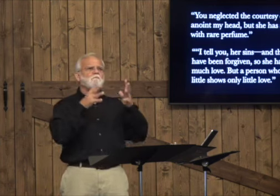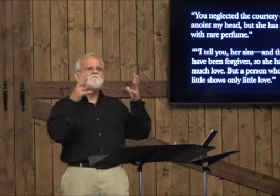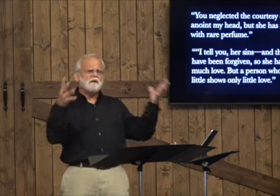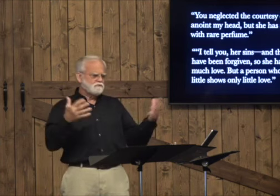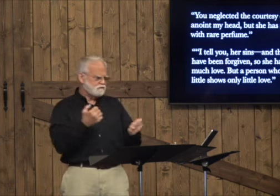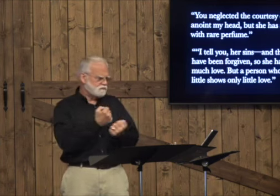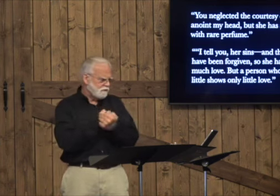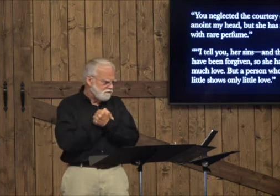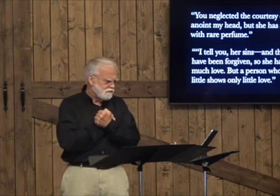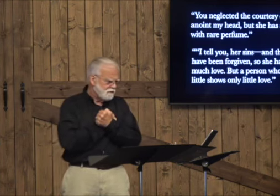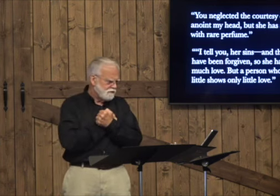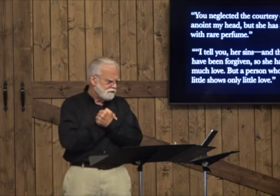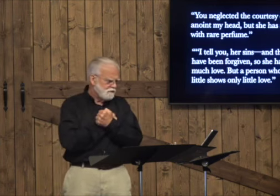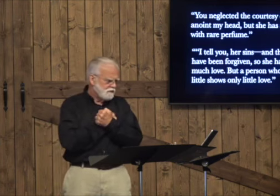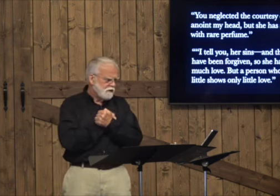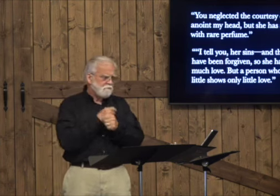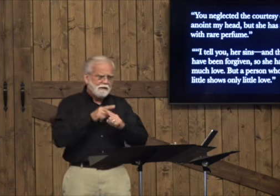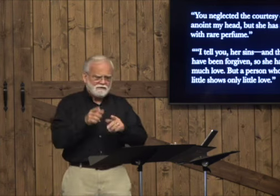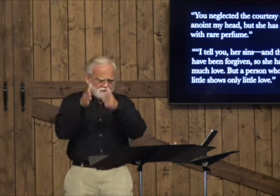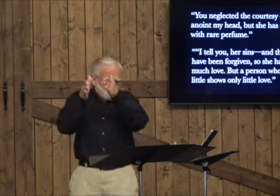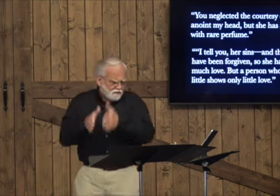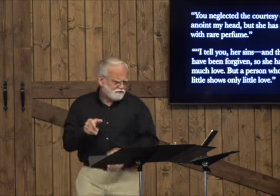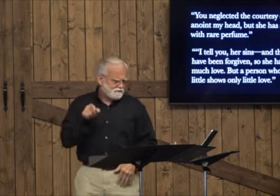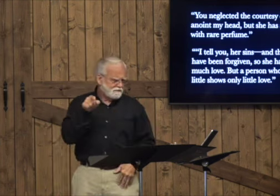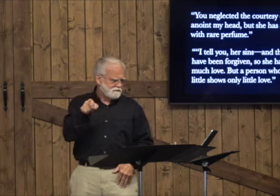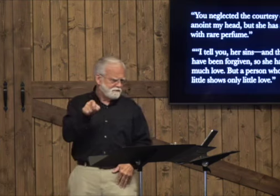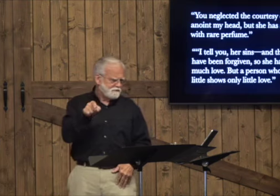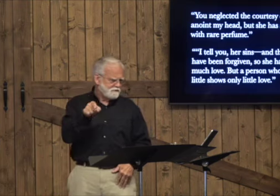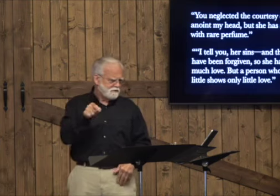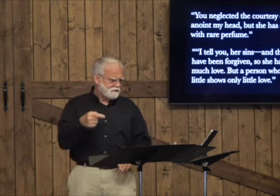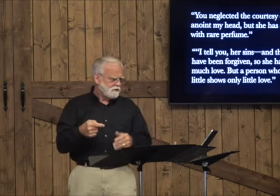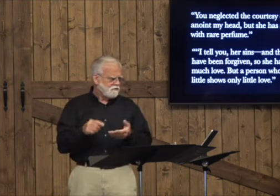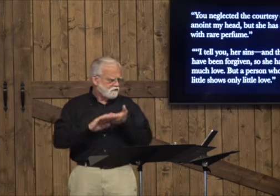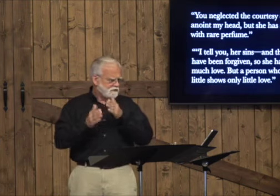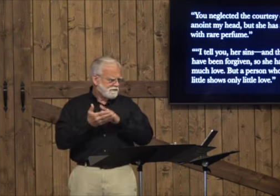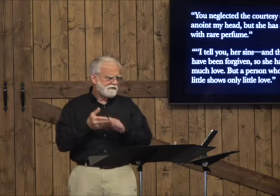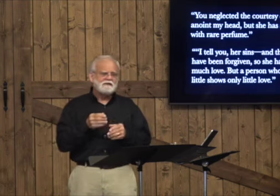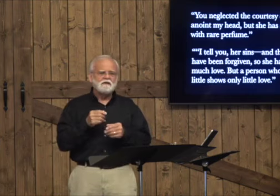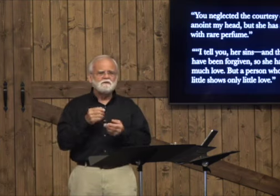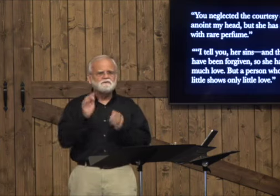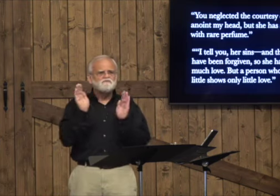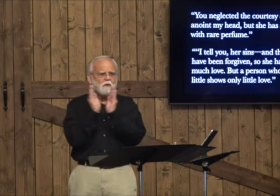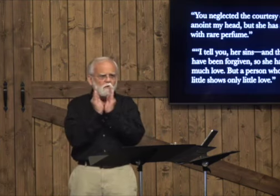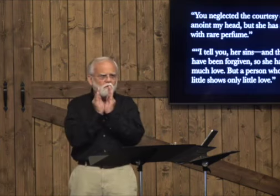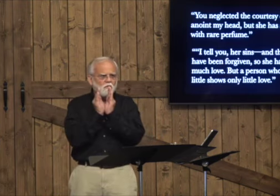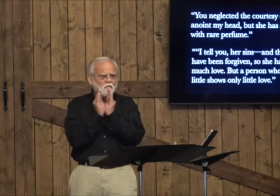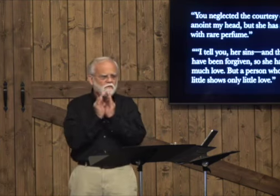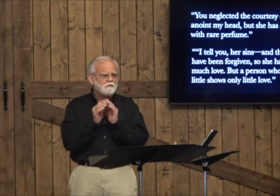love. But a person who is forgiven a little shows only a little love.